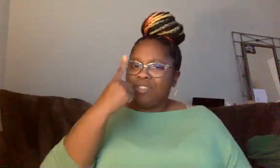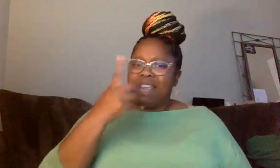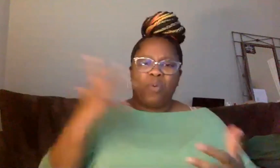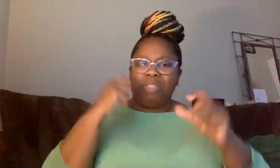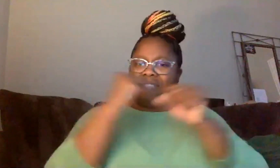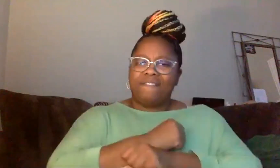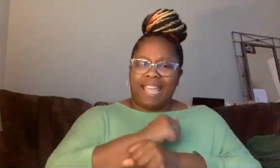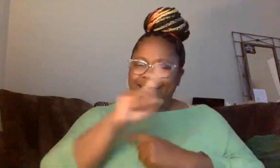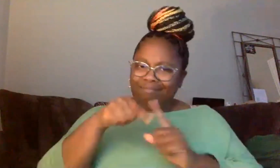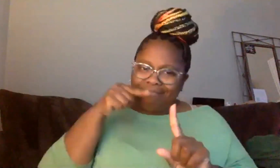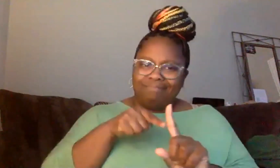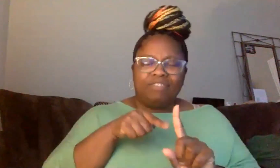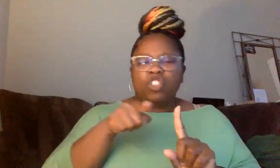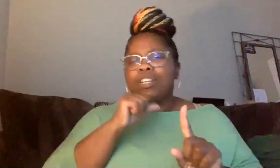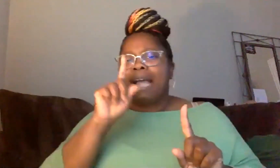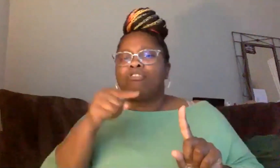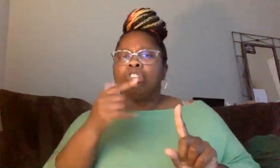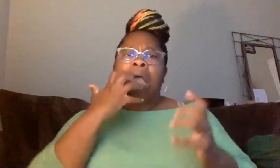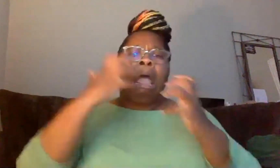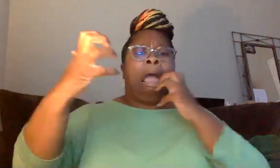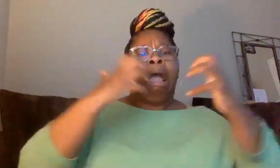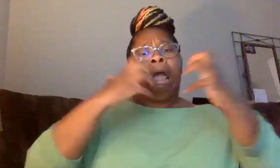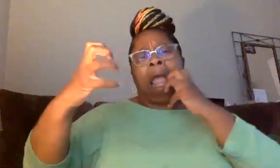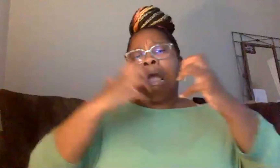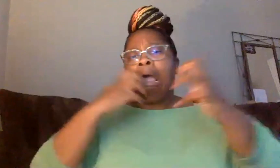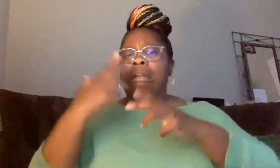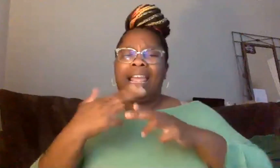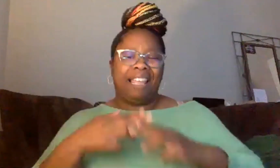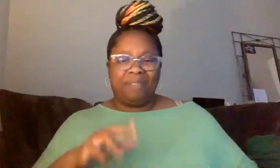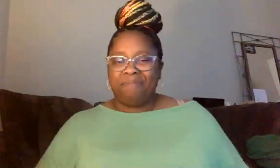And you're not just out there screaming a person's name. Um,